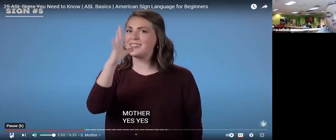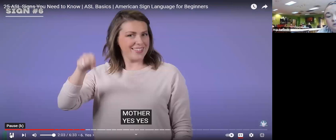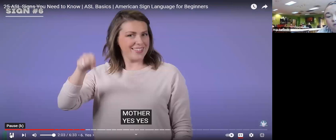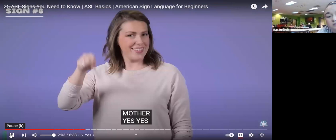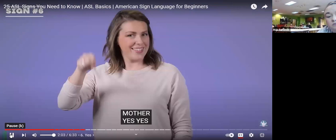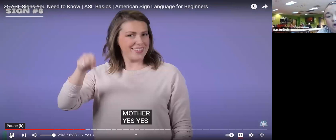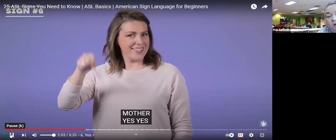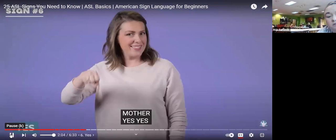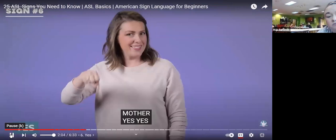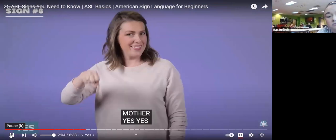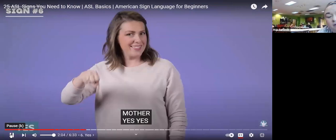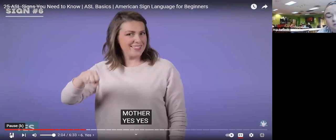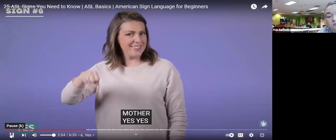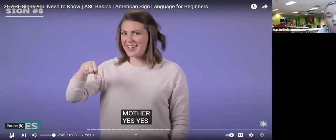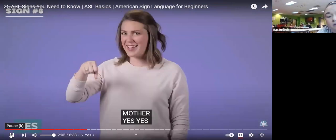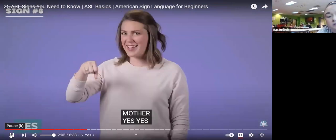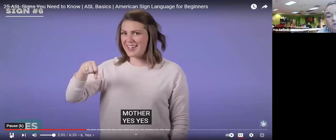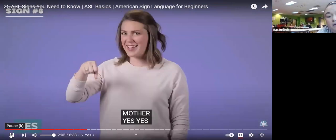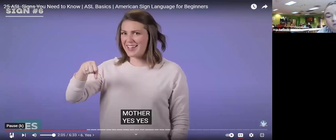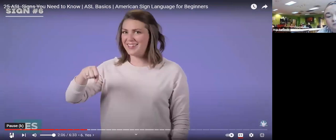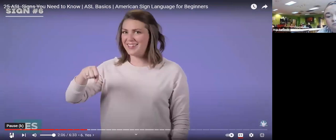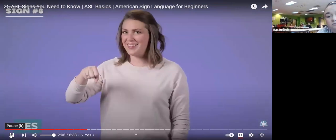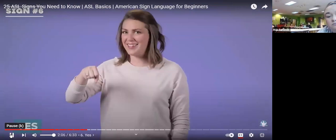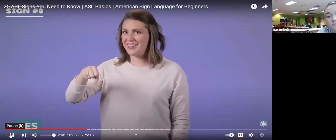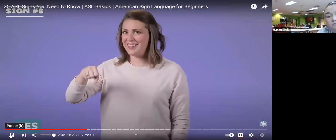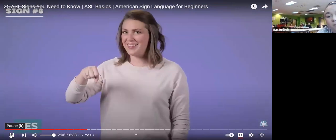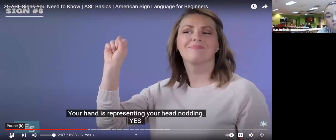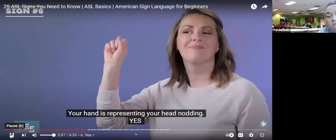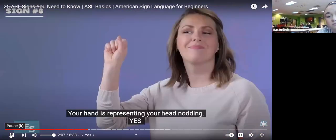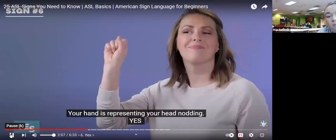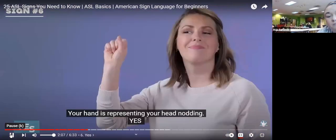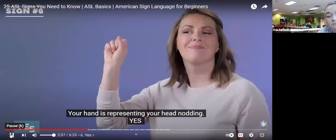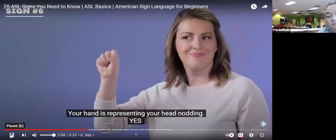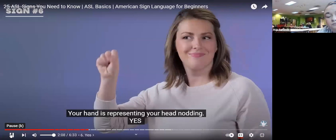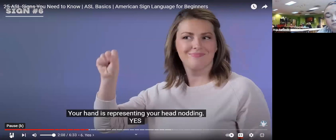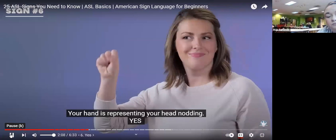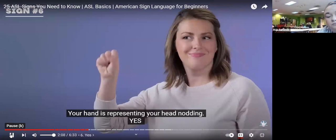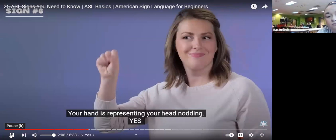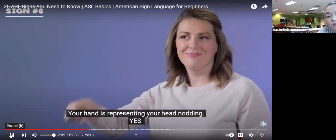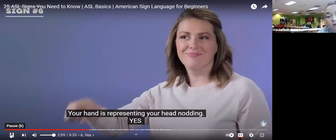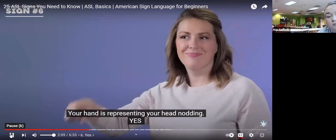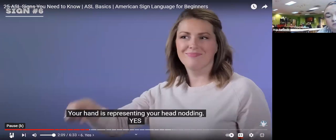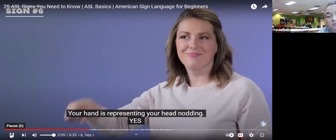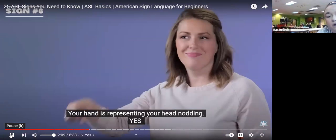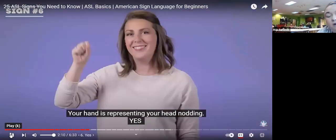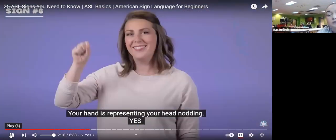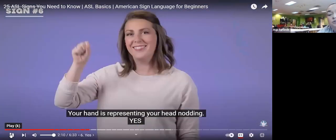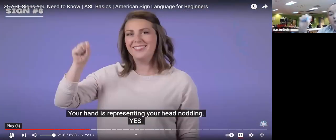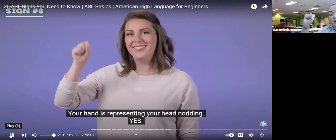mother yes yes yes your hand is representing your head nodding